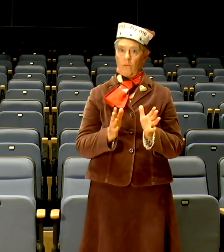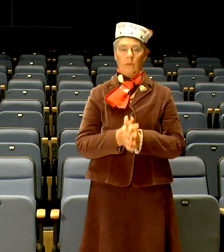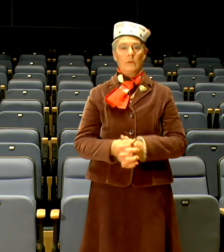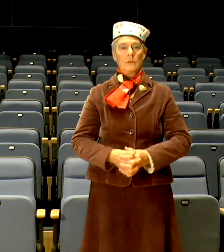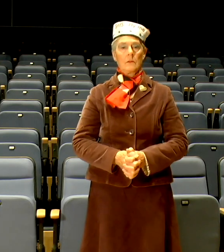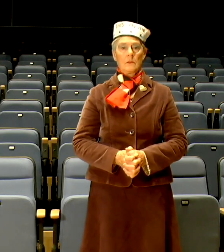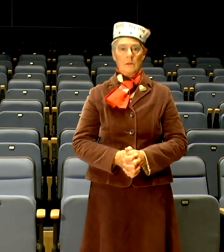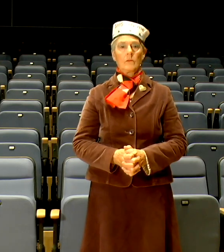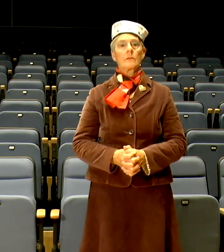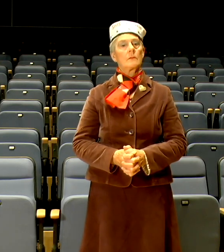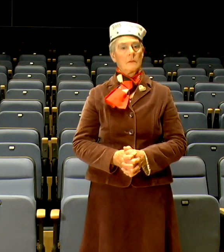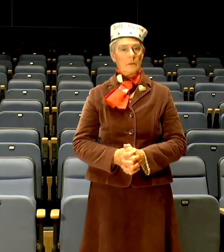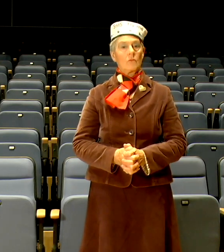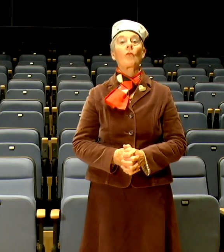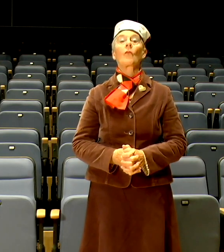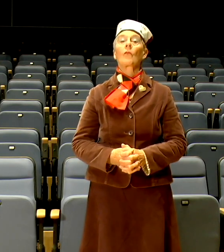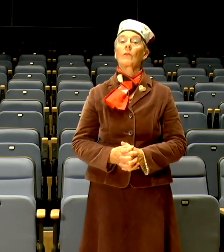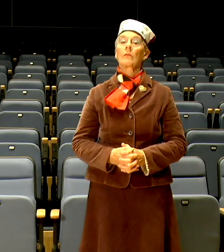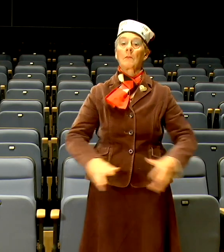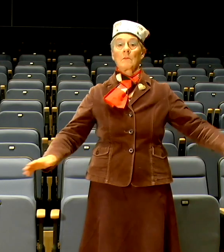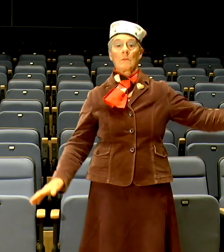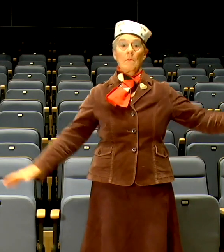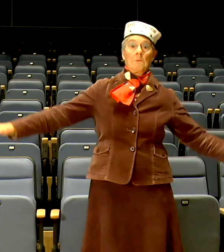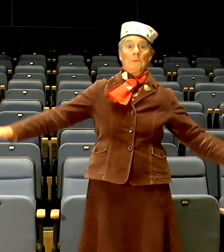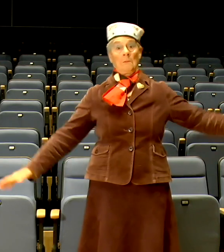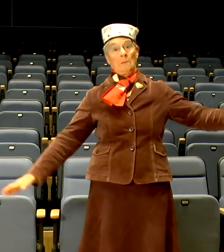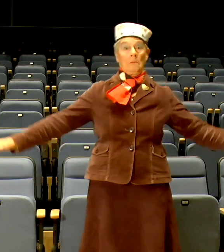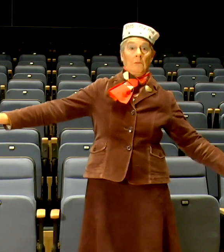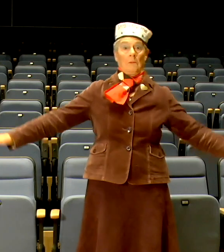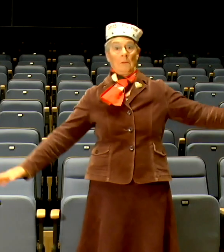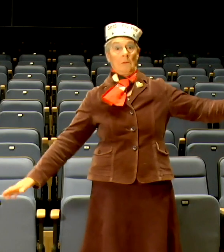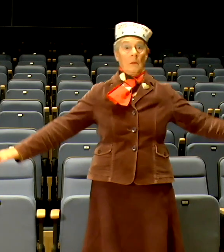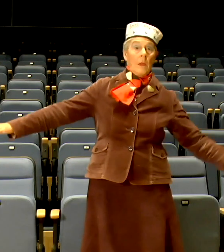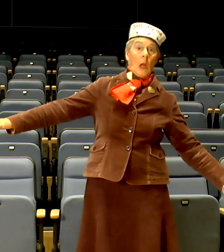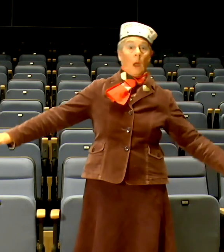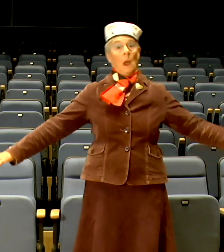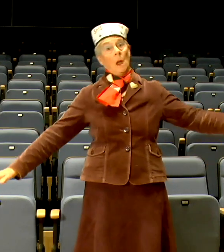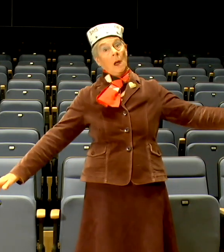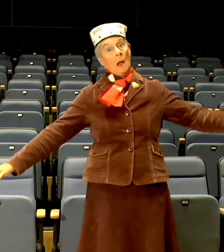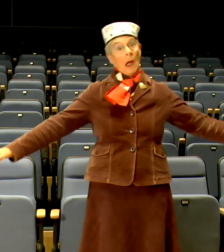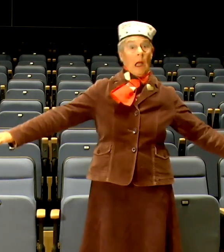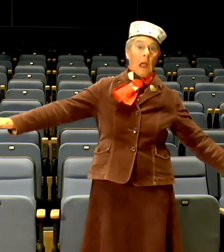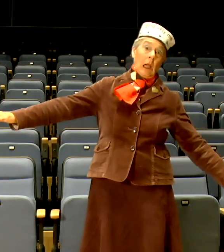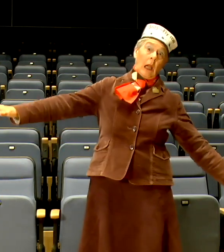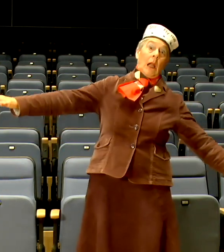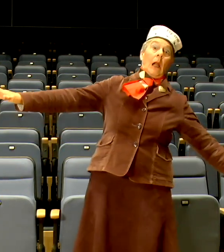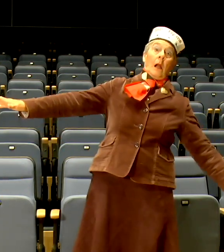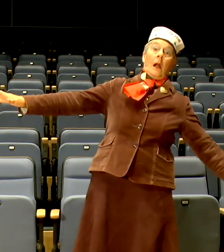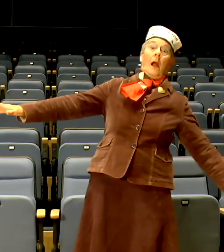or switched to airplane mode as they may interfere with the cinema's navigational